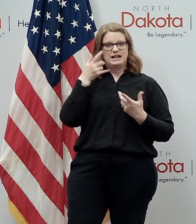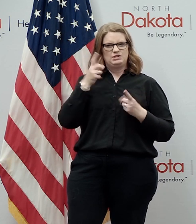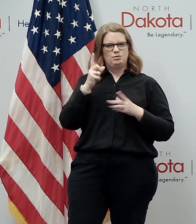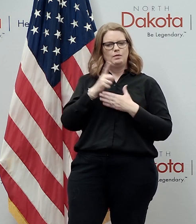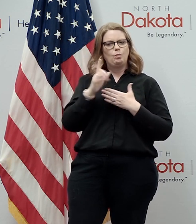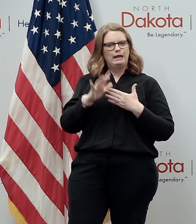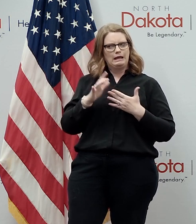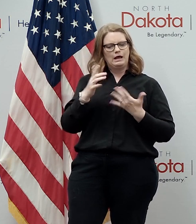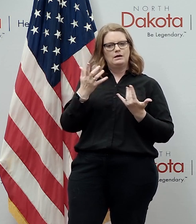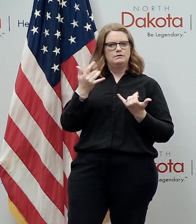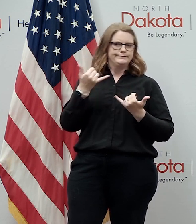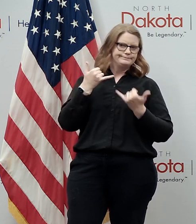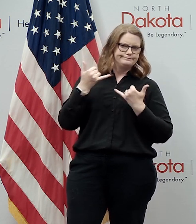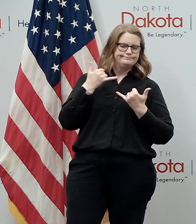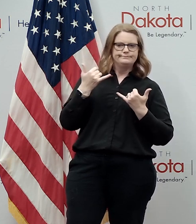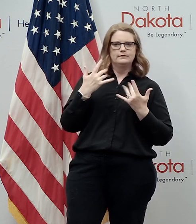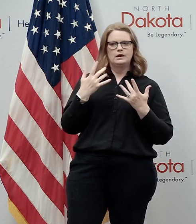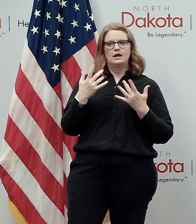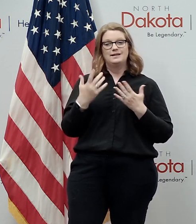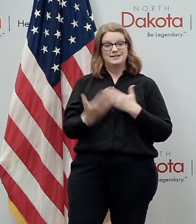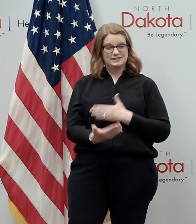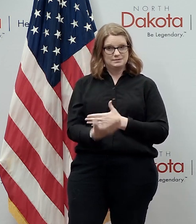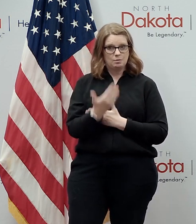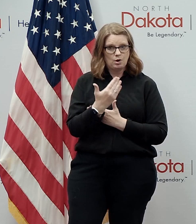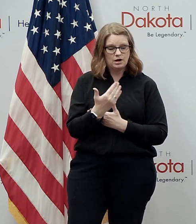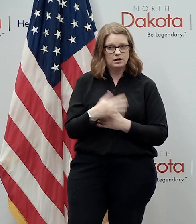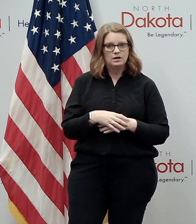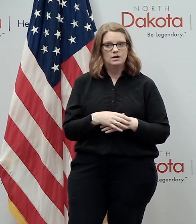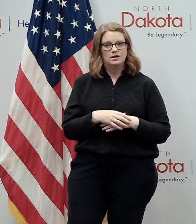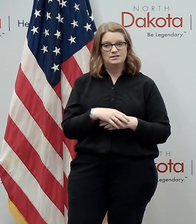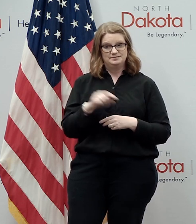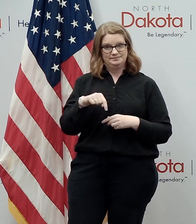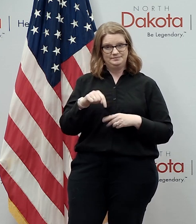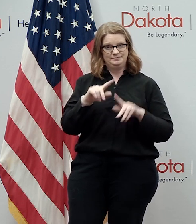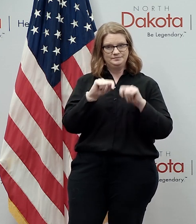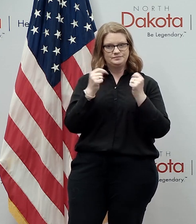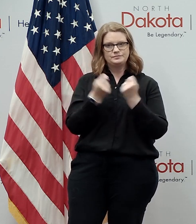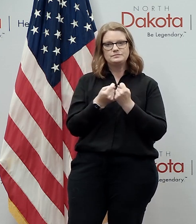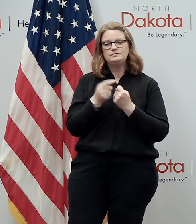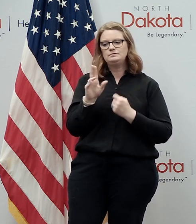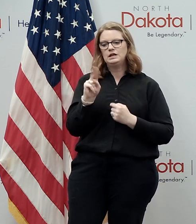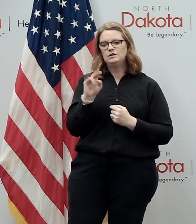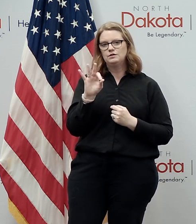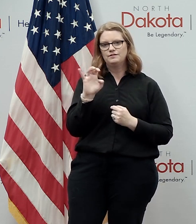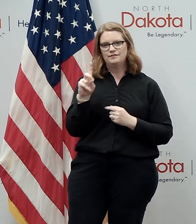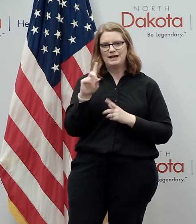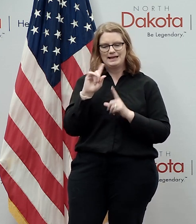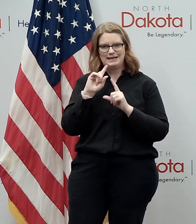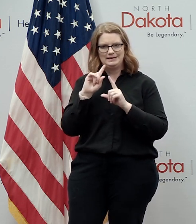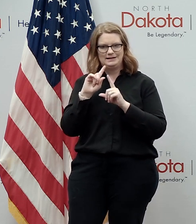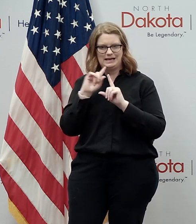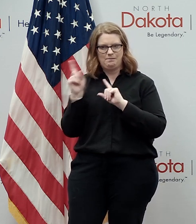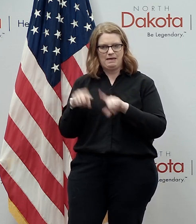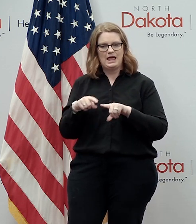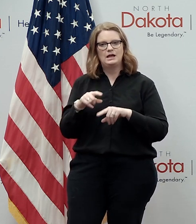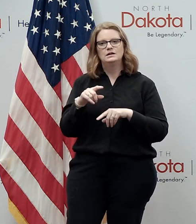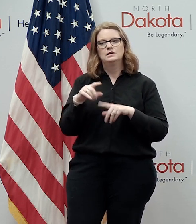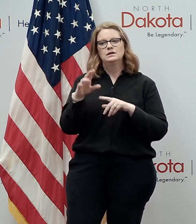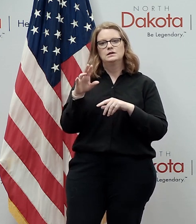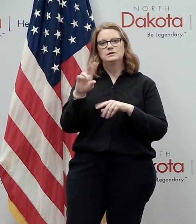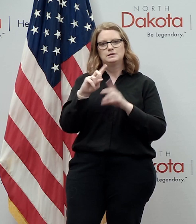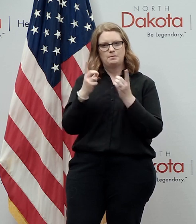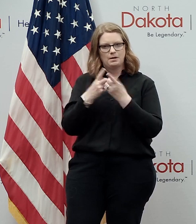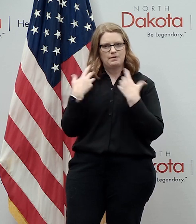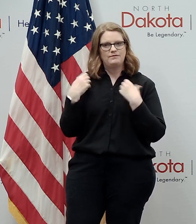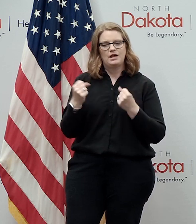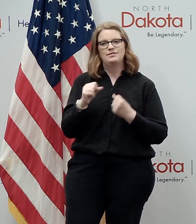weekend and this morning again our team here unified command department of health the testing and contact